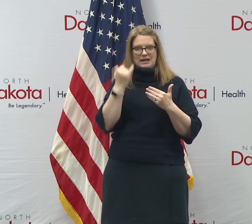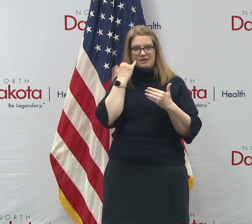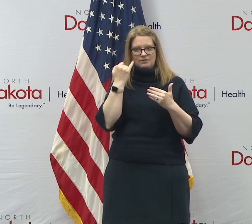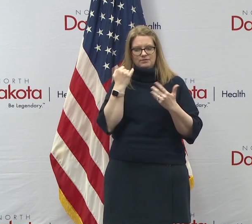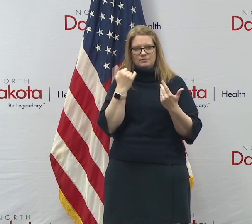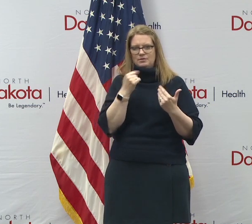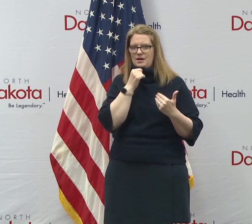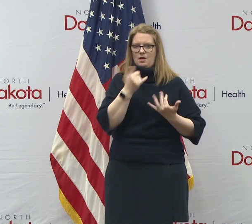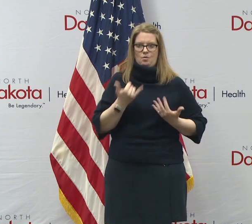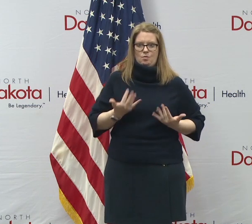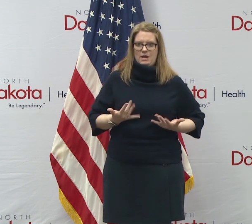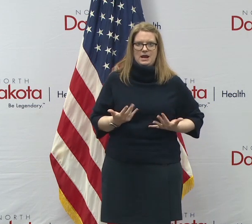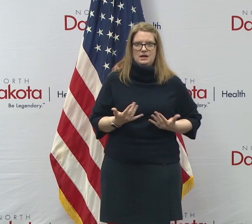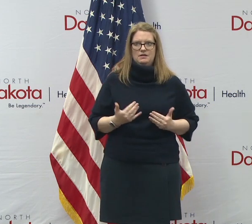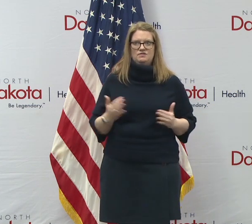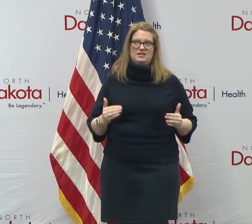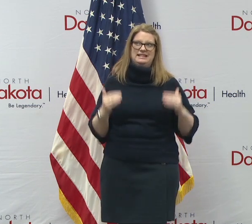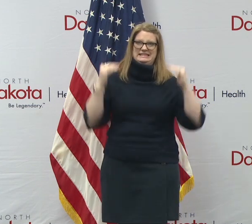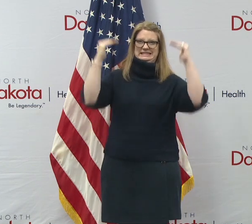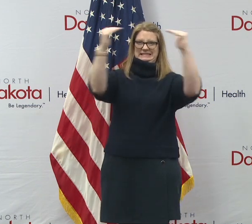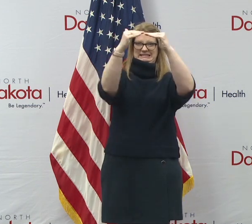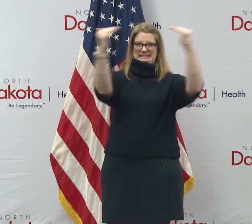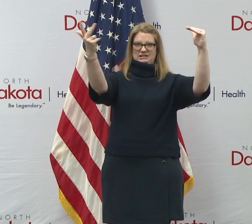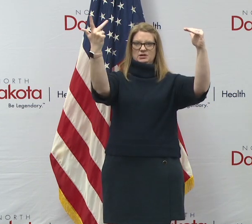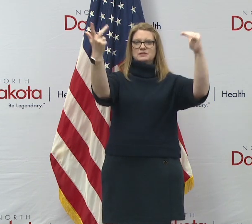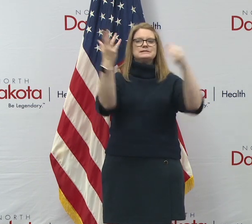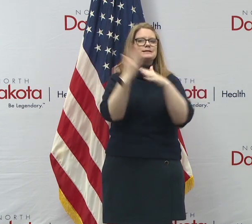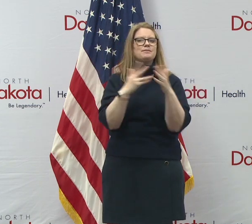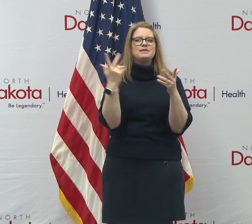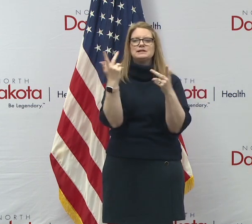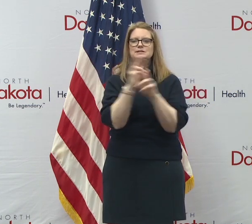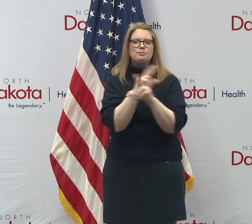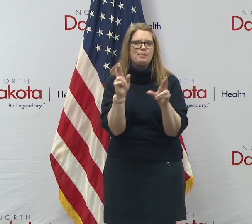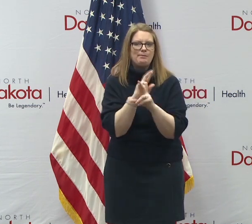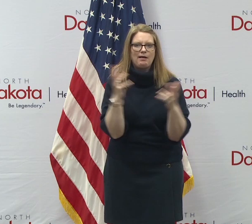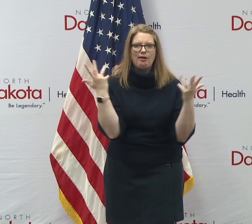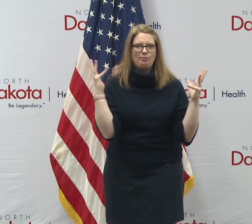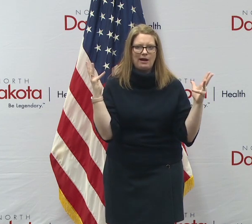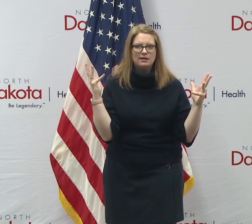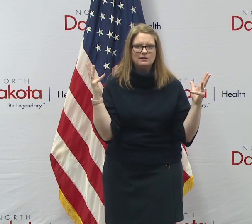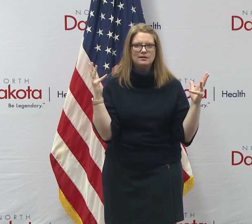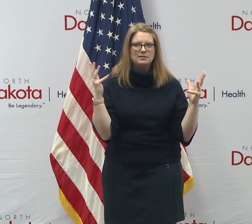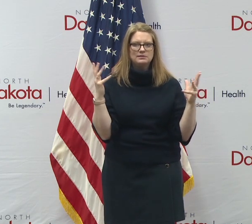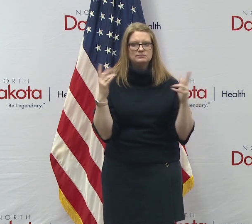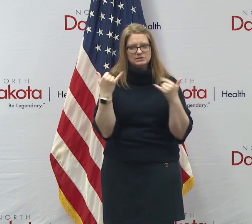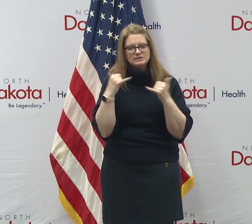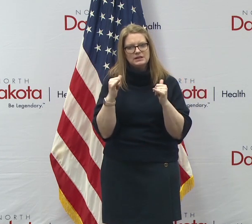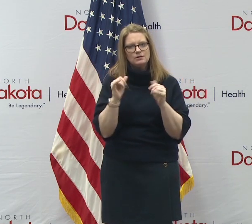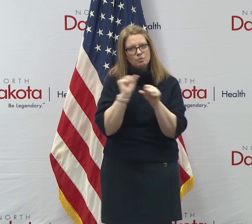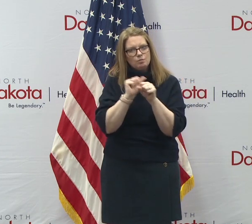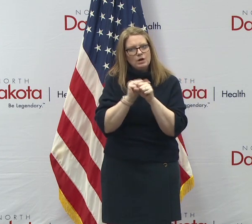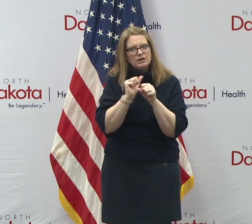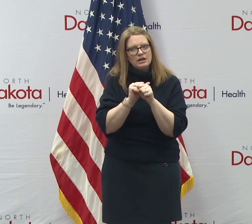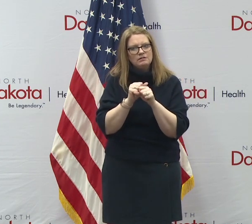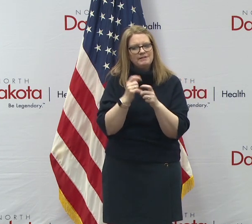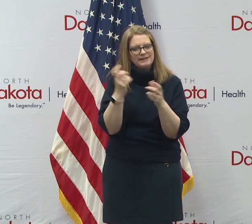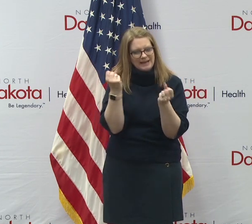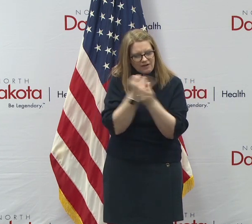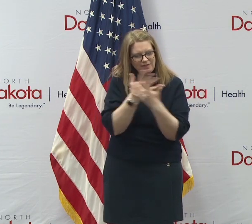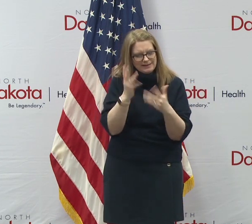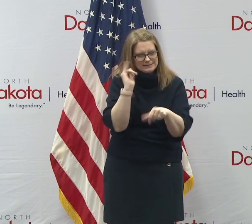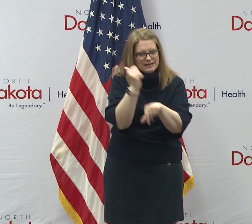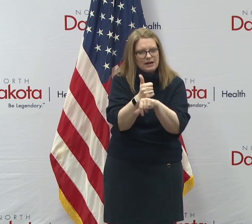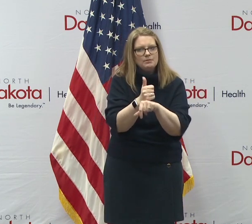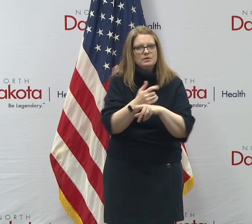it's not like we're waiting with the tier three stuff. Some of that's already in prep, uh, but, but we are, uh, so I, I think I just, got, we got